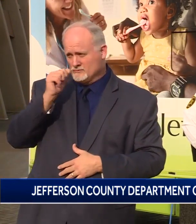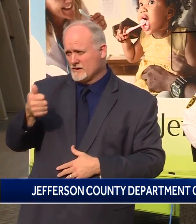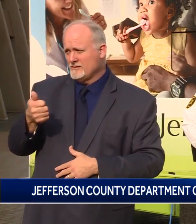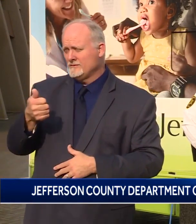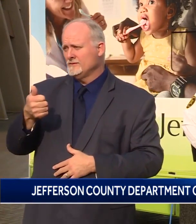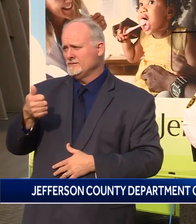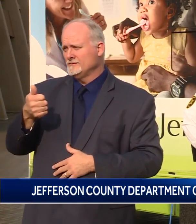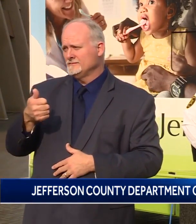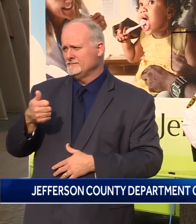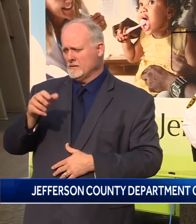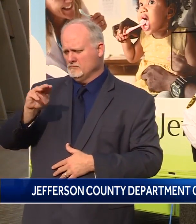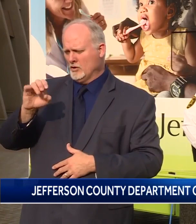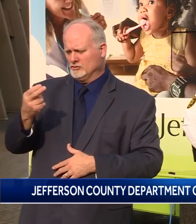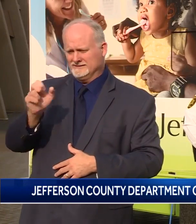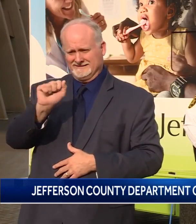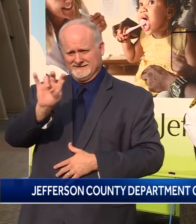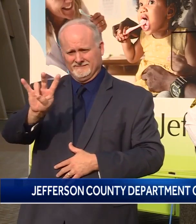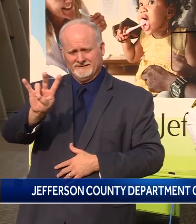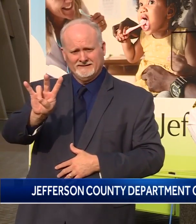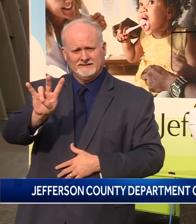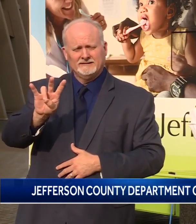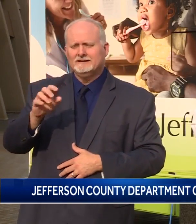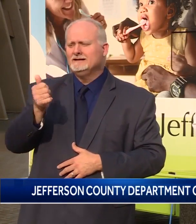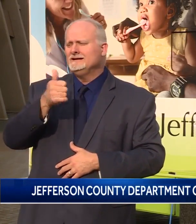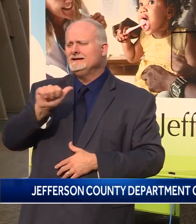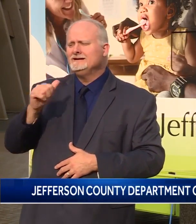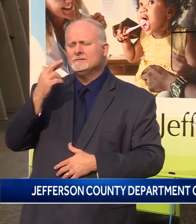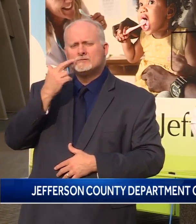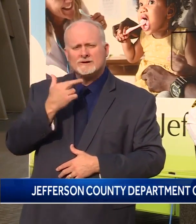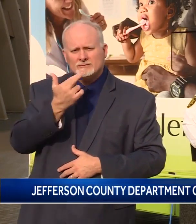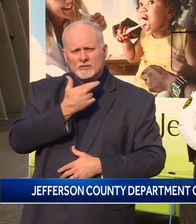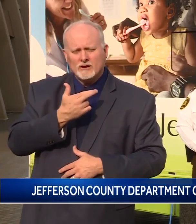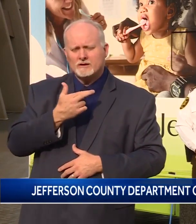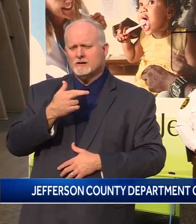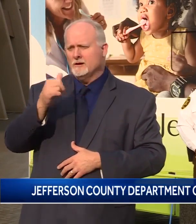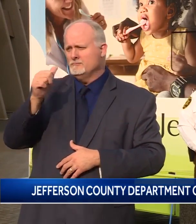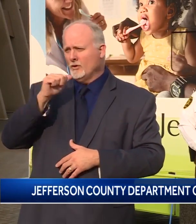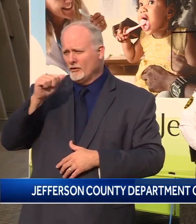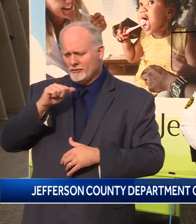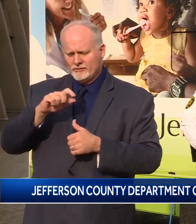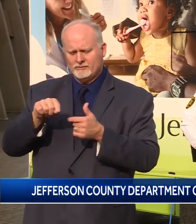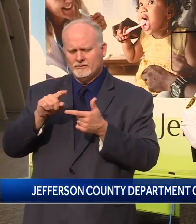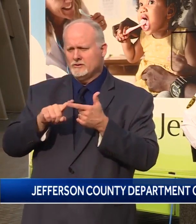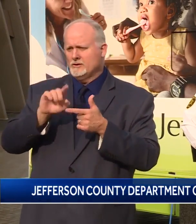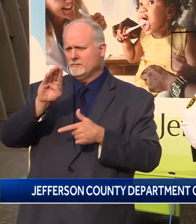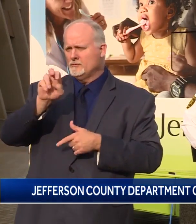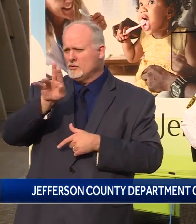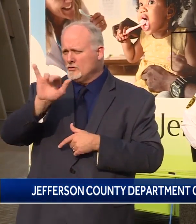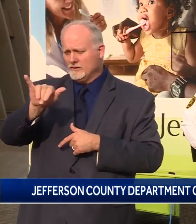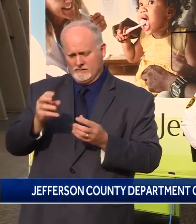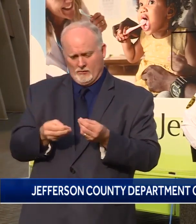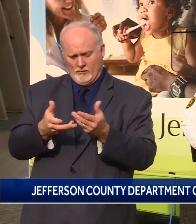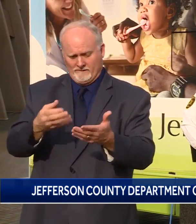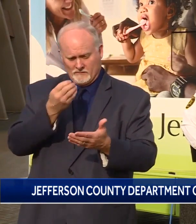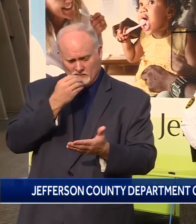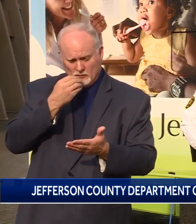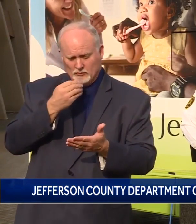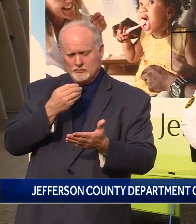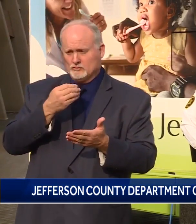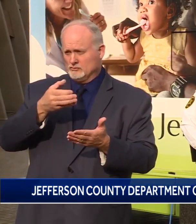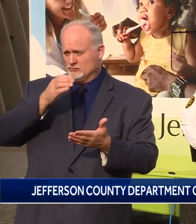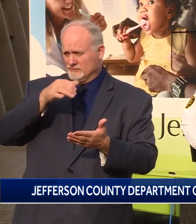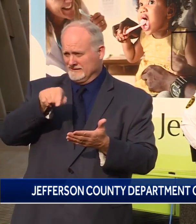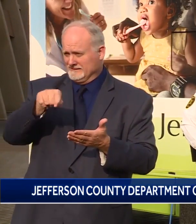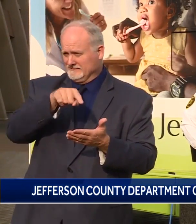tomorrow, March 17th, any restaurant, bar, brewery or establishment that offers food or drink